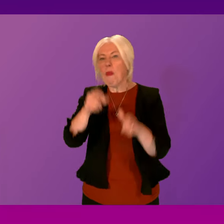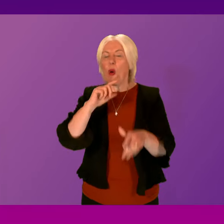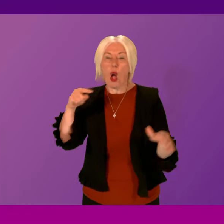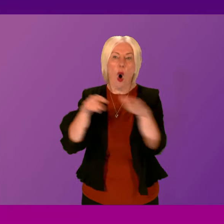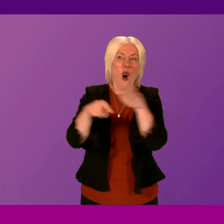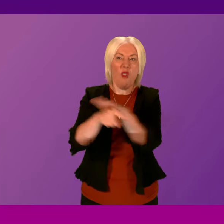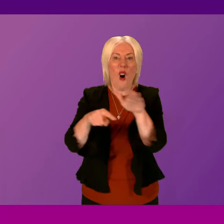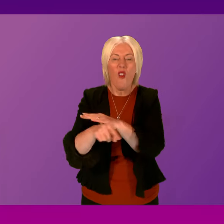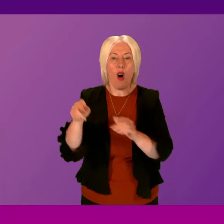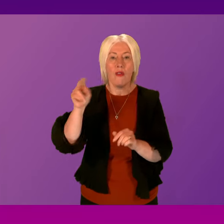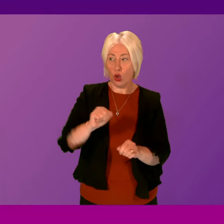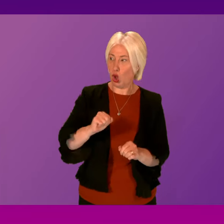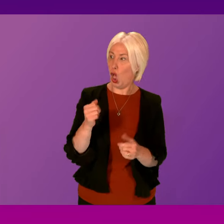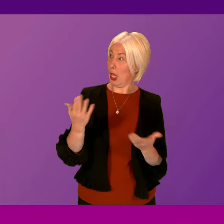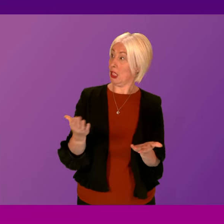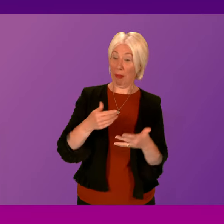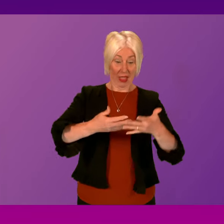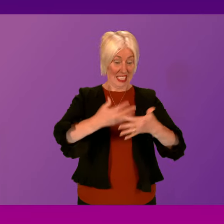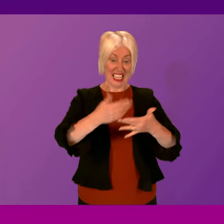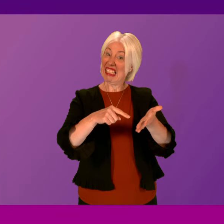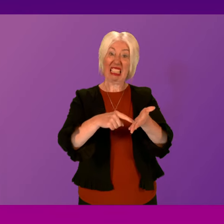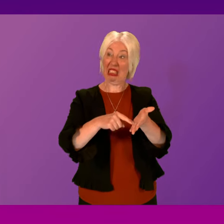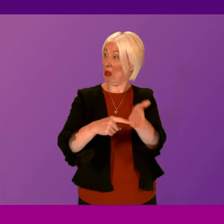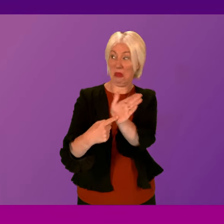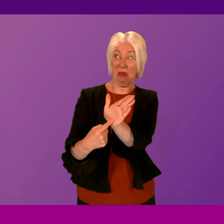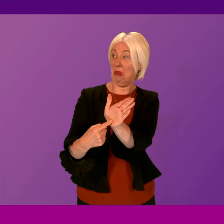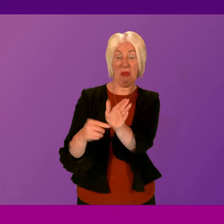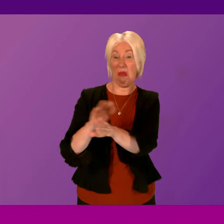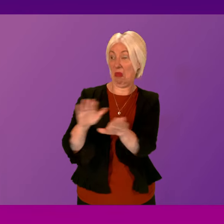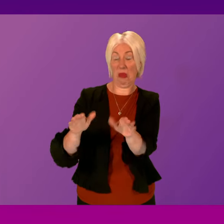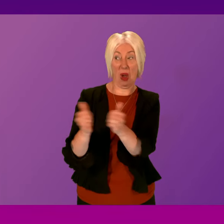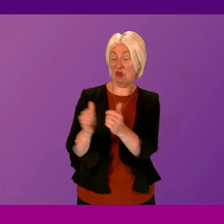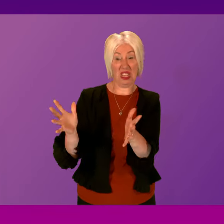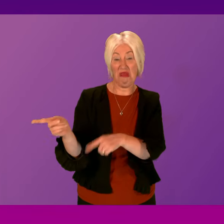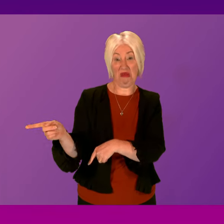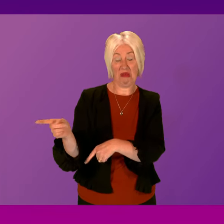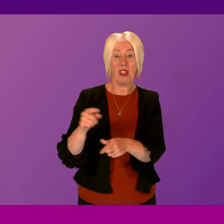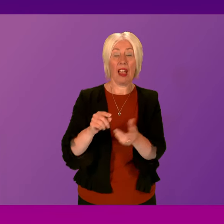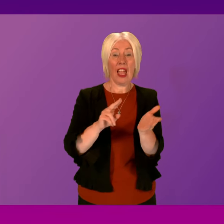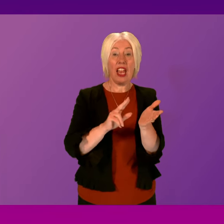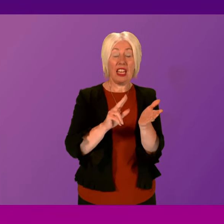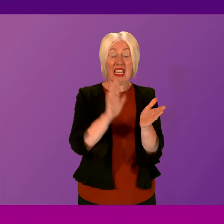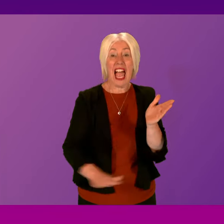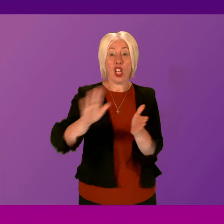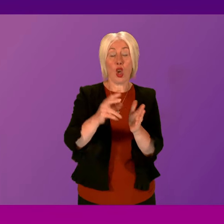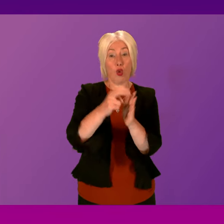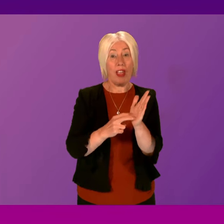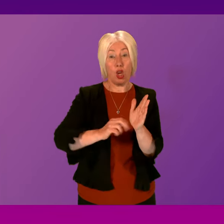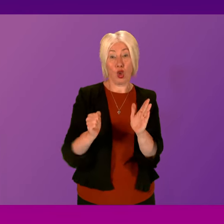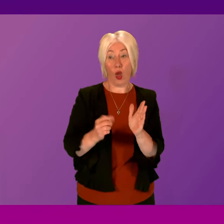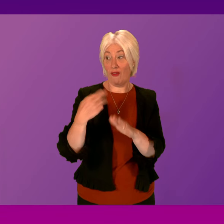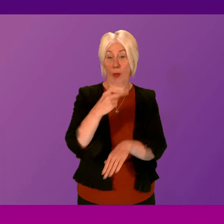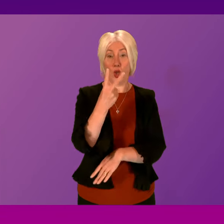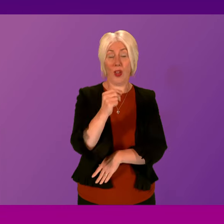Scotland. Well, the statistics simply don't bear that out. The national records of Scotland, statistics from